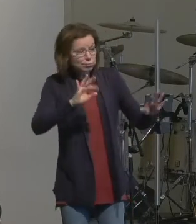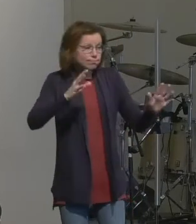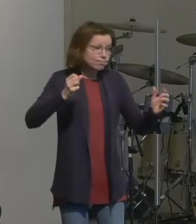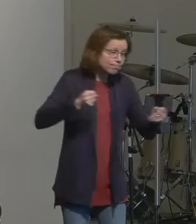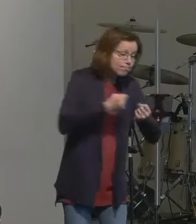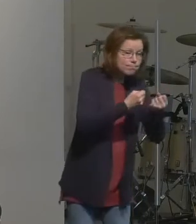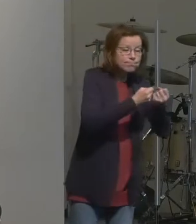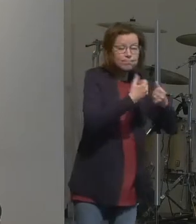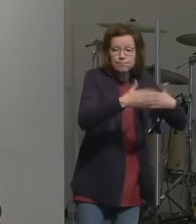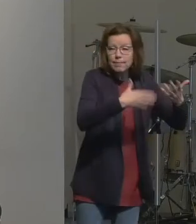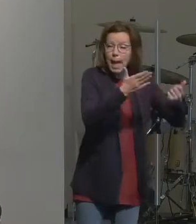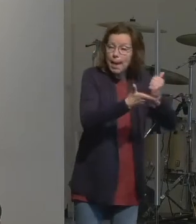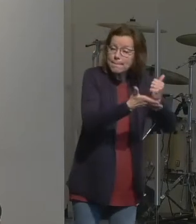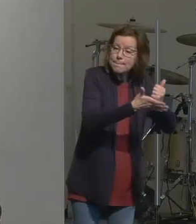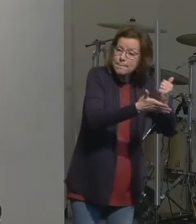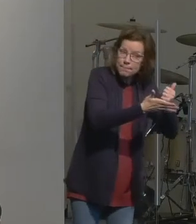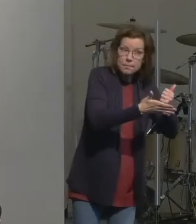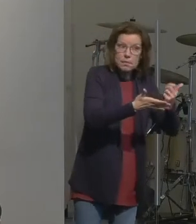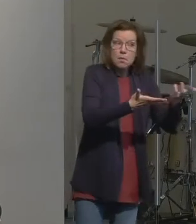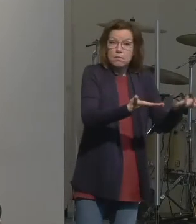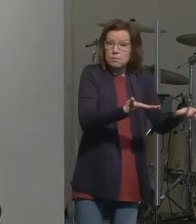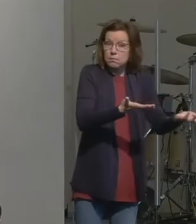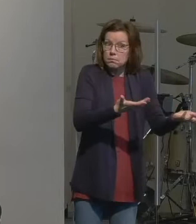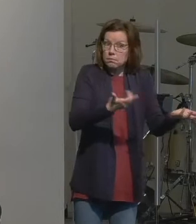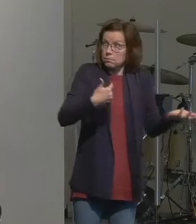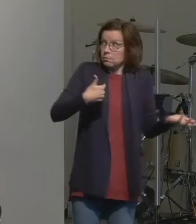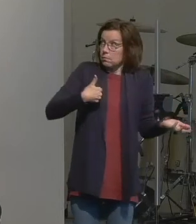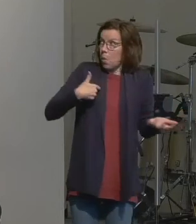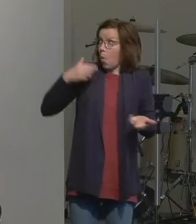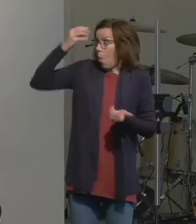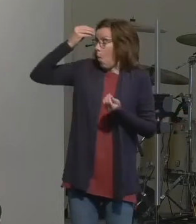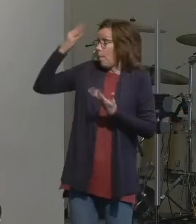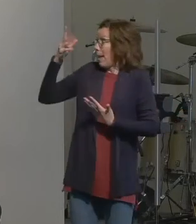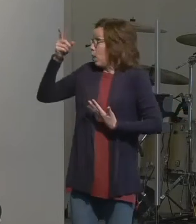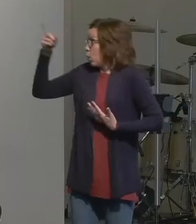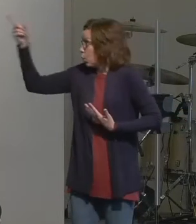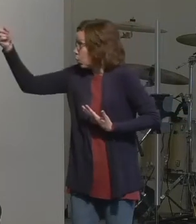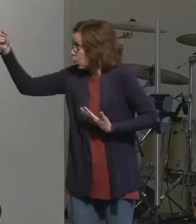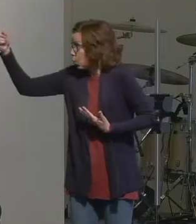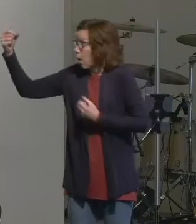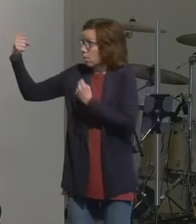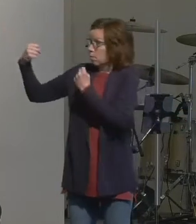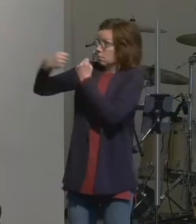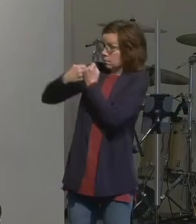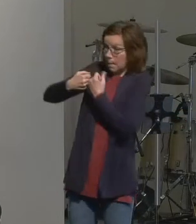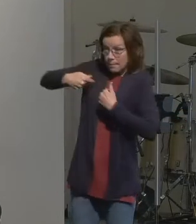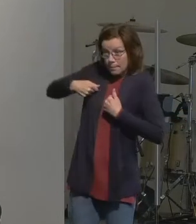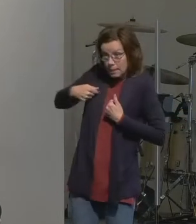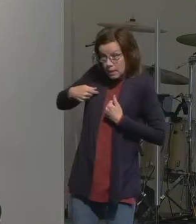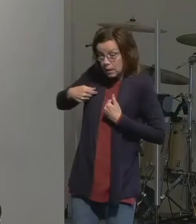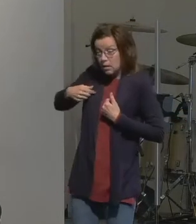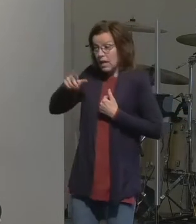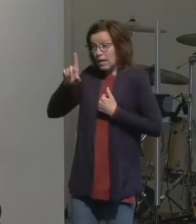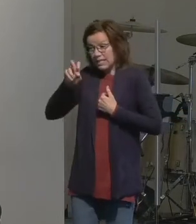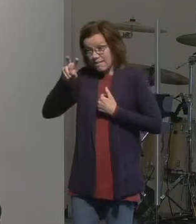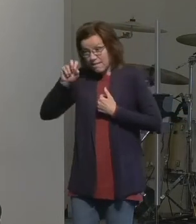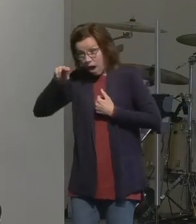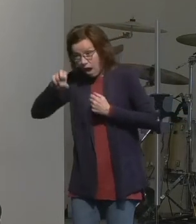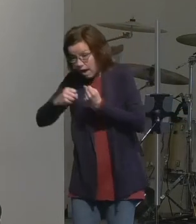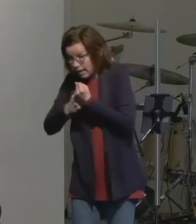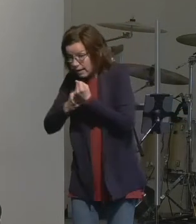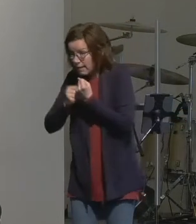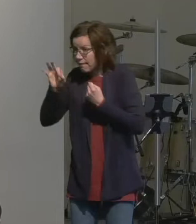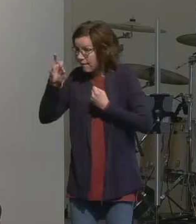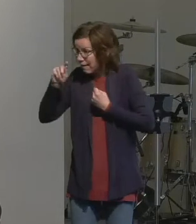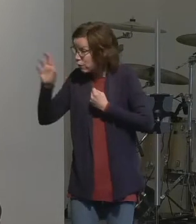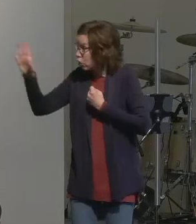contingent in your obedience you're doing what I said and I'm giving you divine favor and because I have a plan for the world through you I am